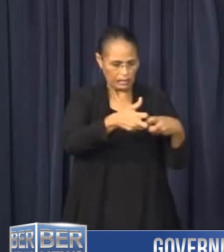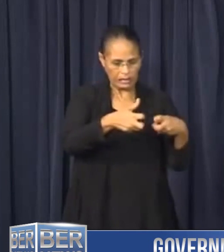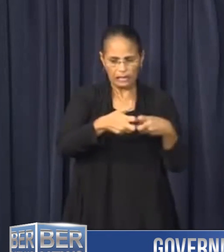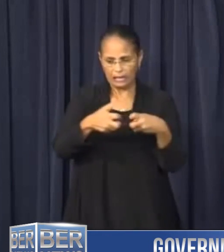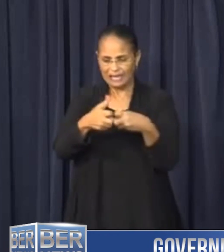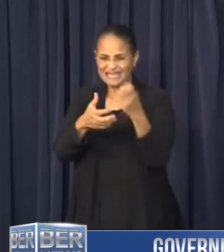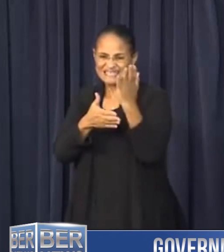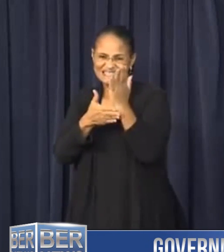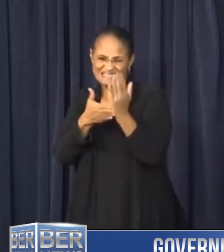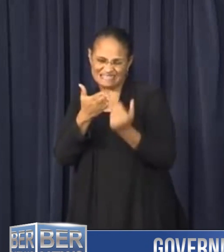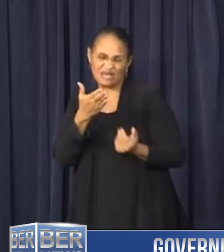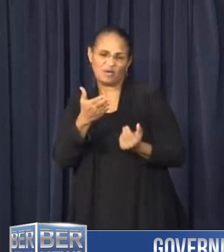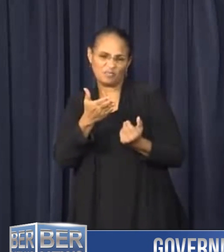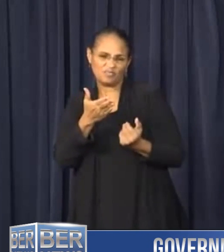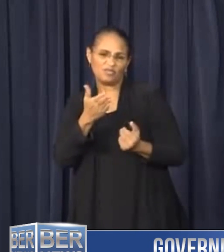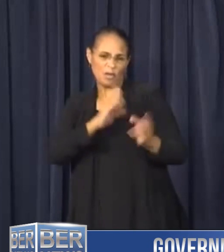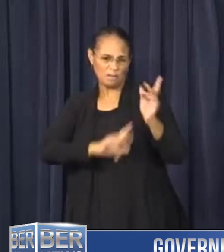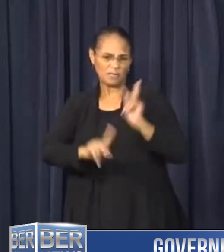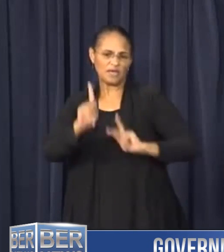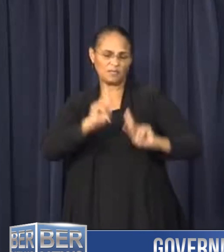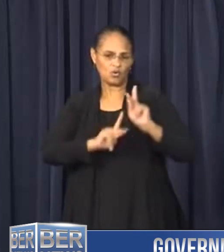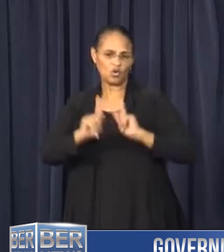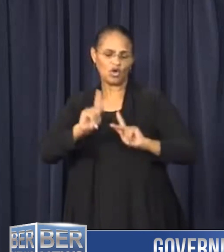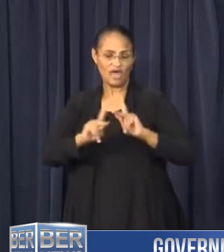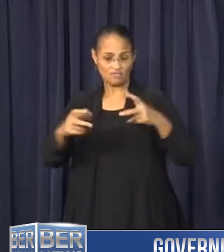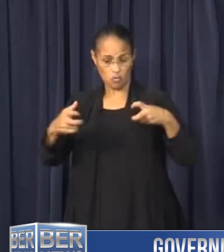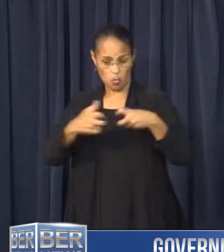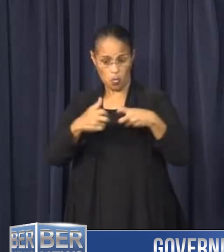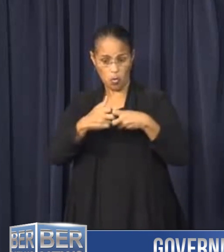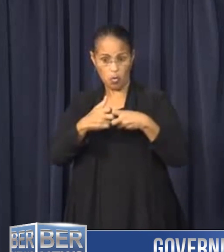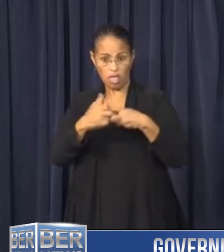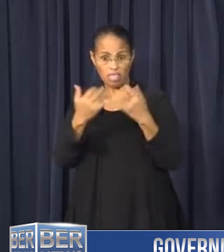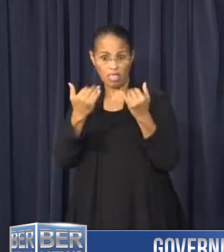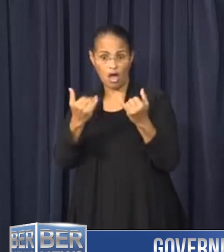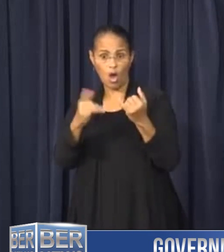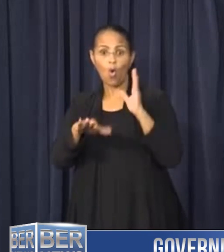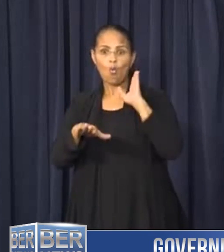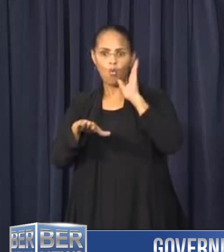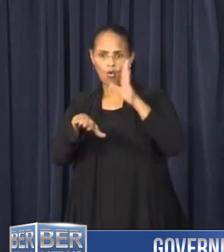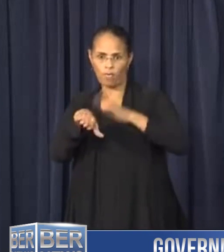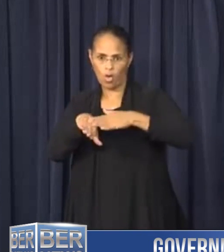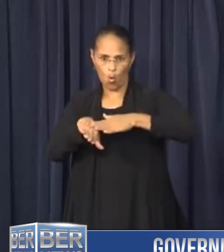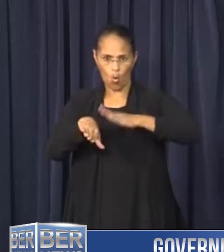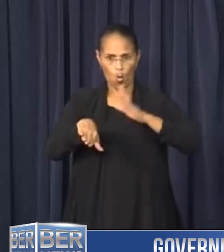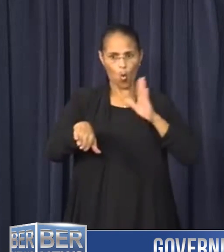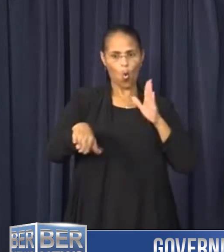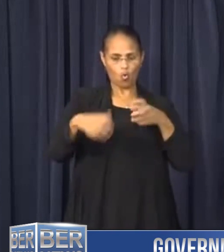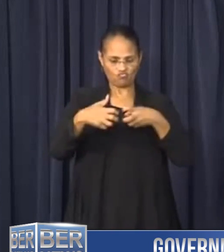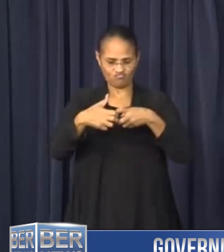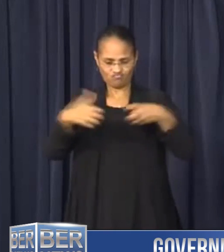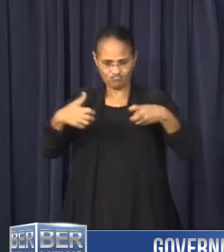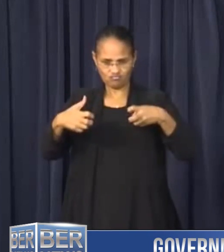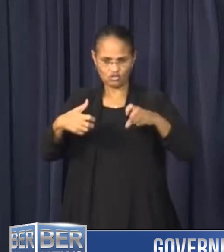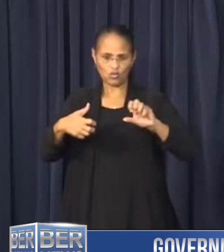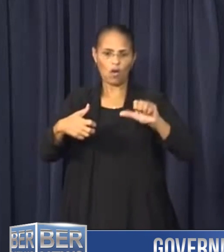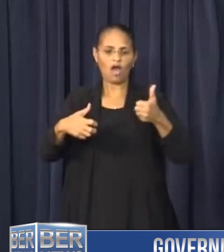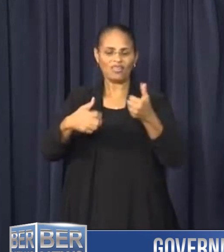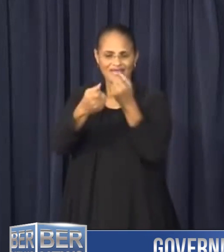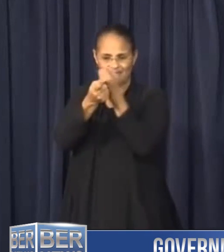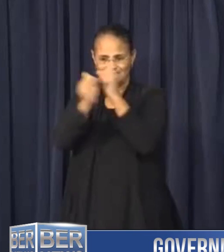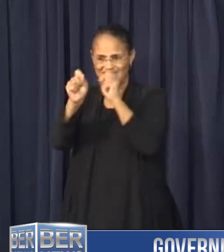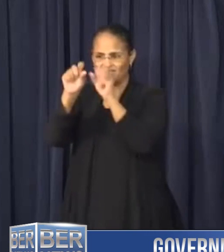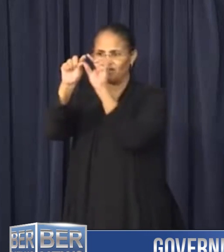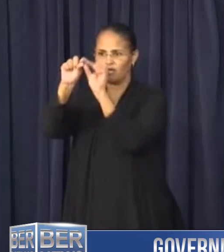In some cases customers who have had their power restored will have it switched off for a short period so that other lines can be safely